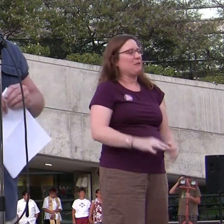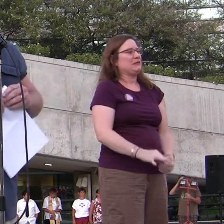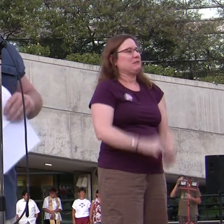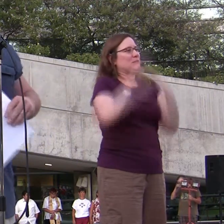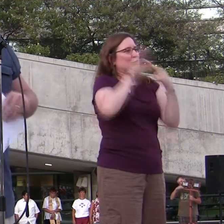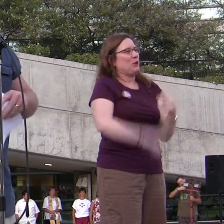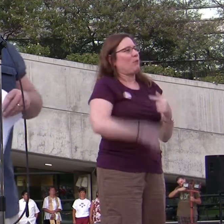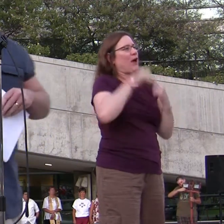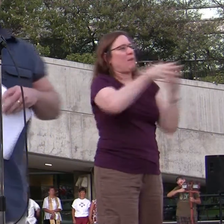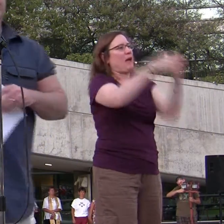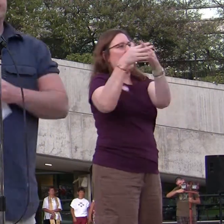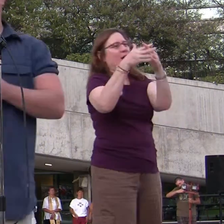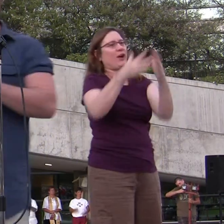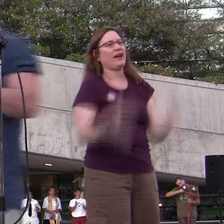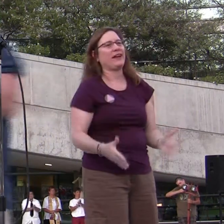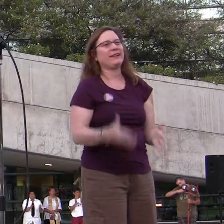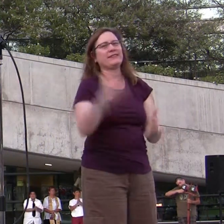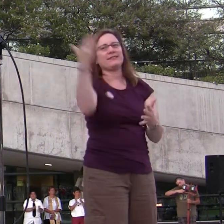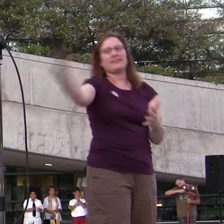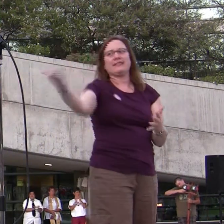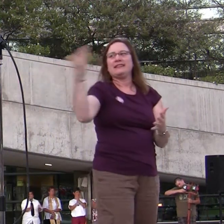American. Thank you.